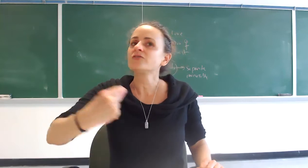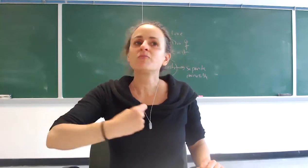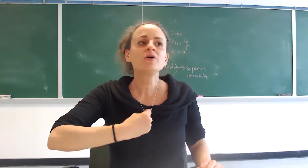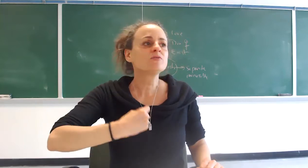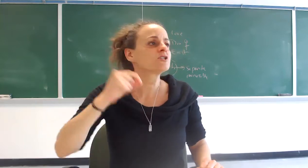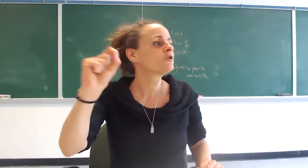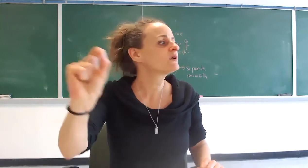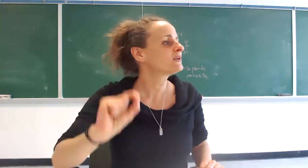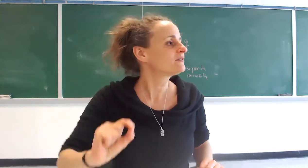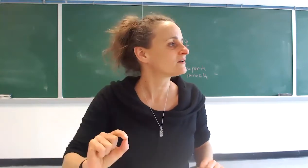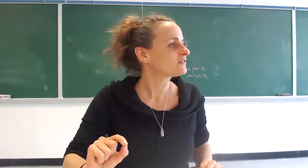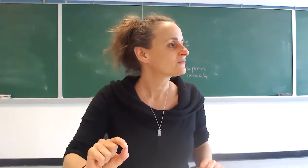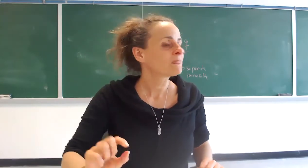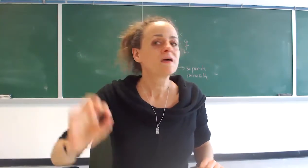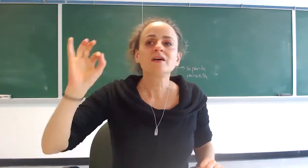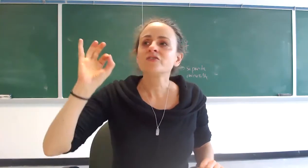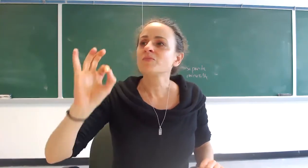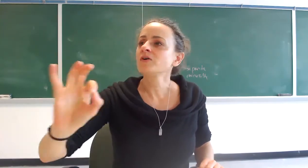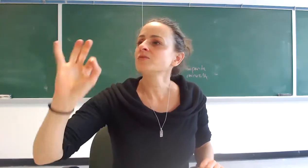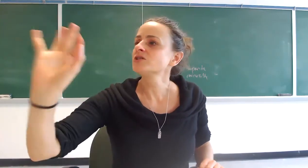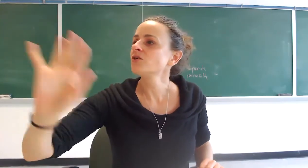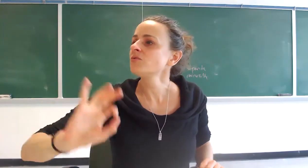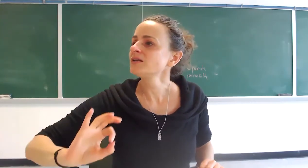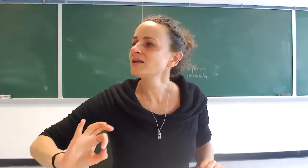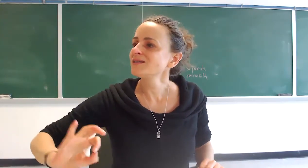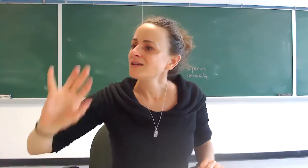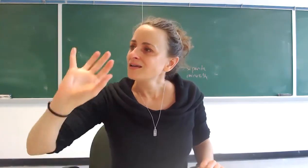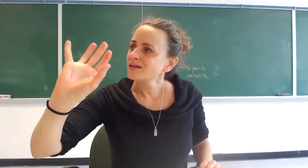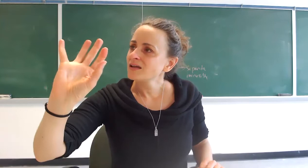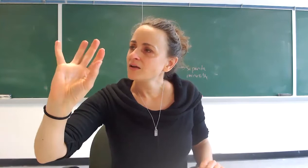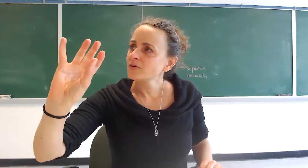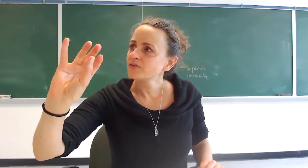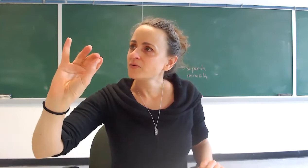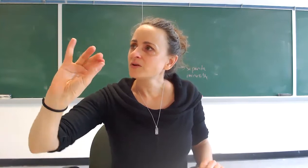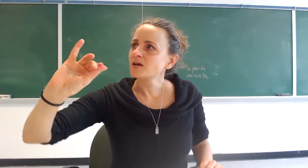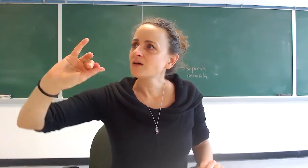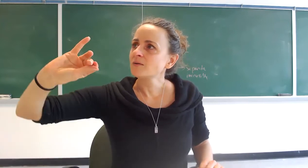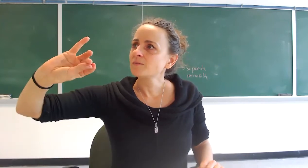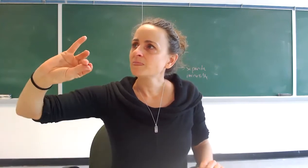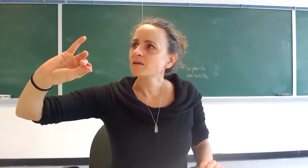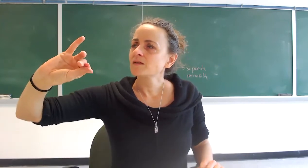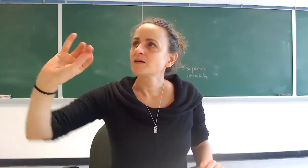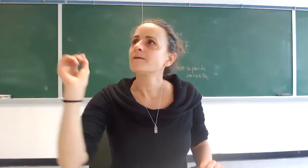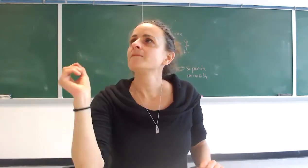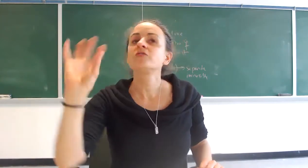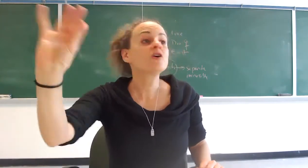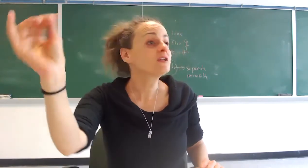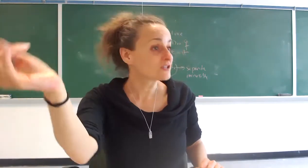a point which no one can touch there is a point which no one can uh what's the word um um tarnish